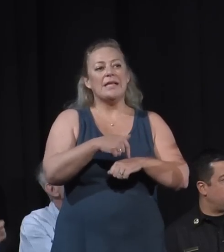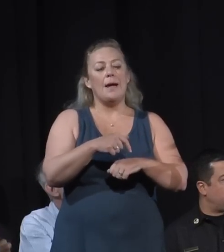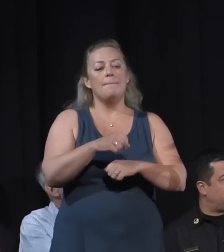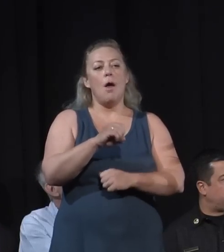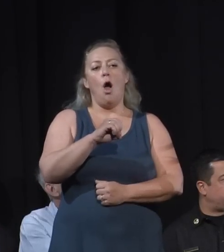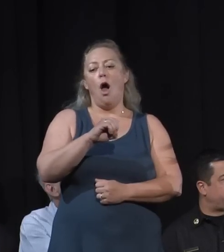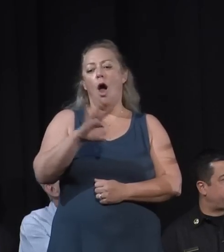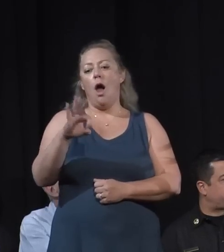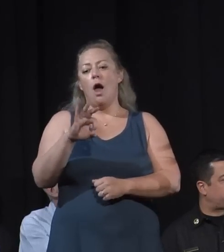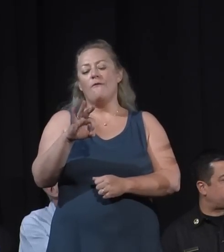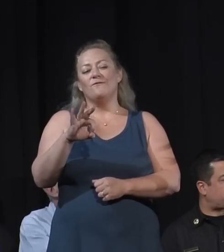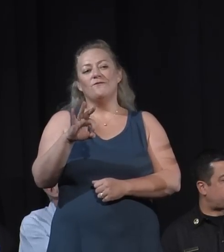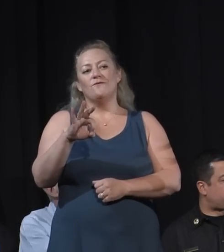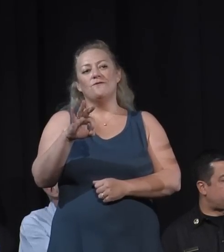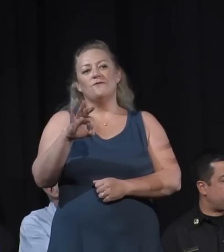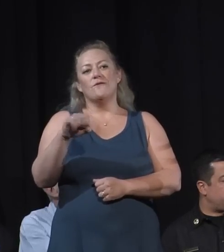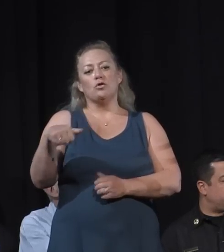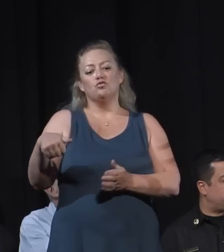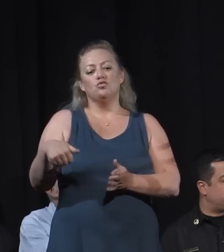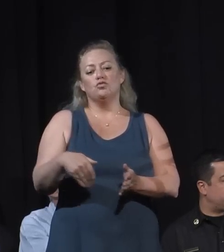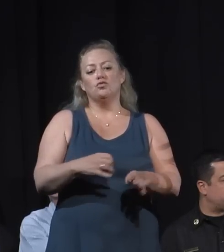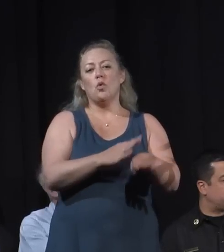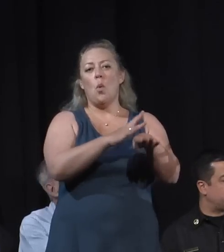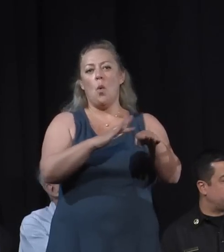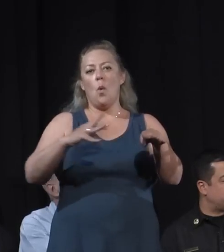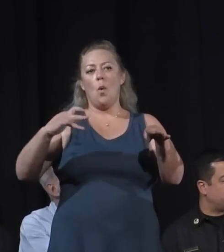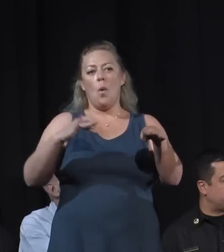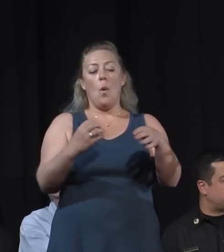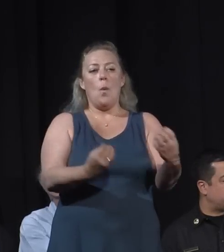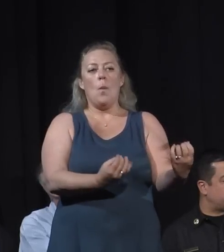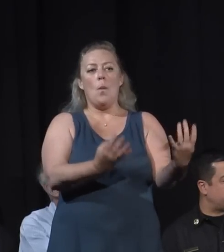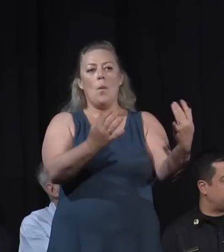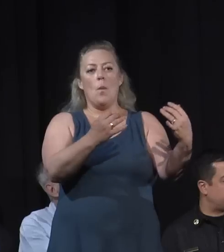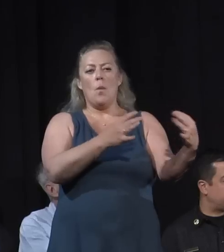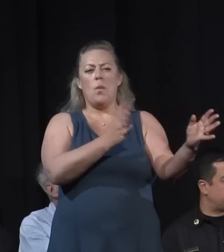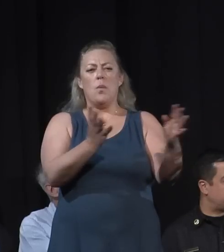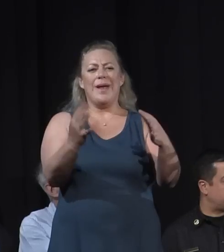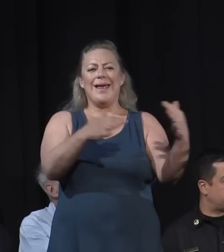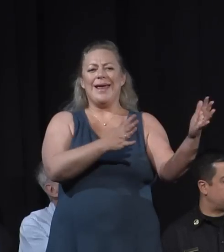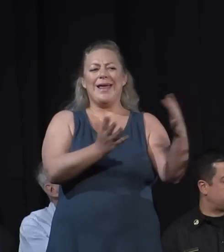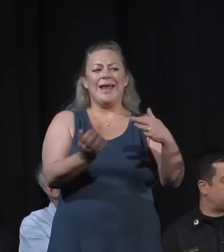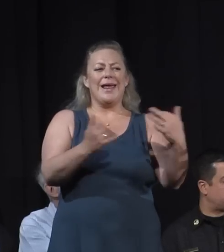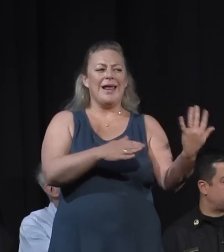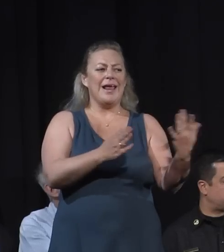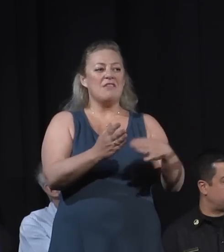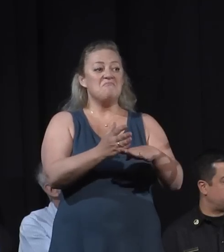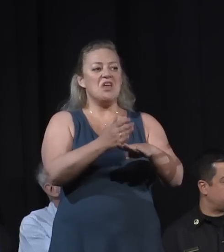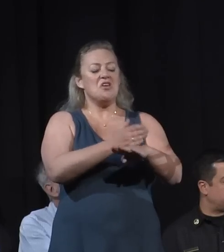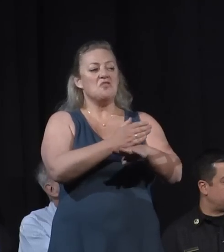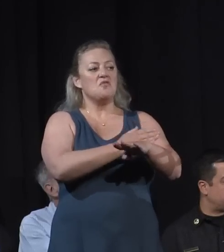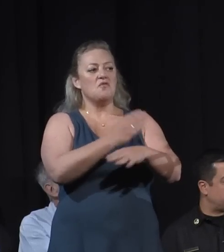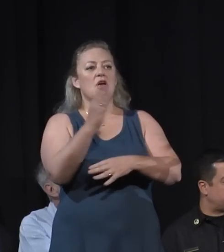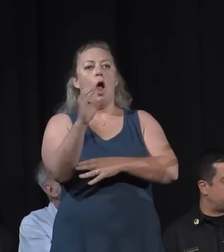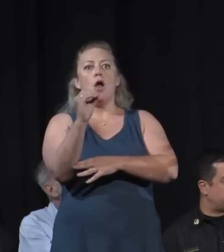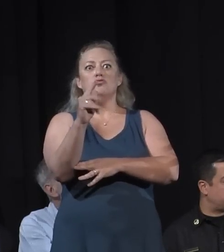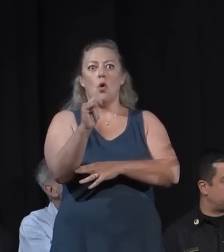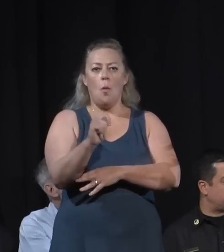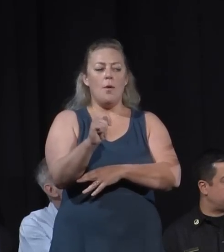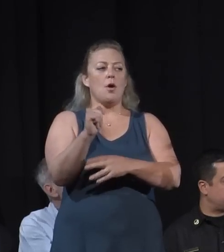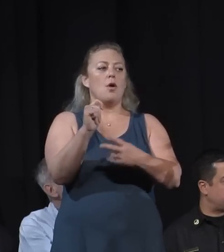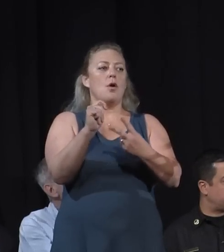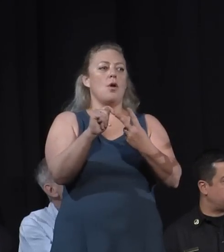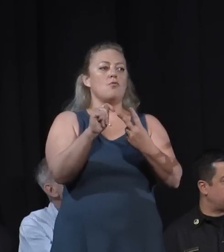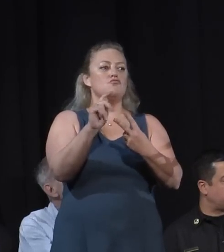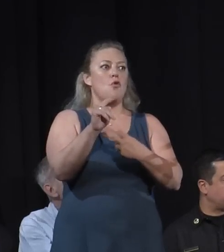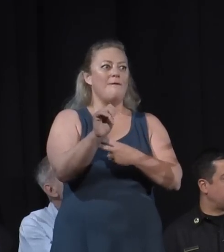in the fall starting in September. They increase in October, November, December, and actually the peak month